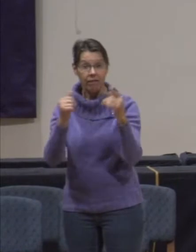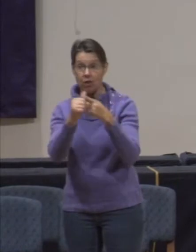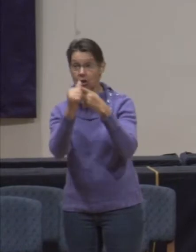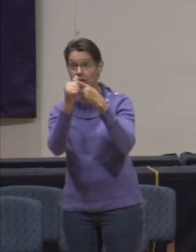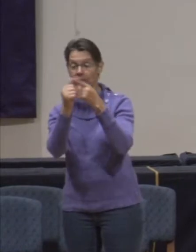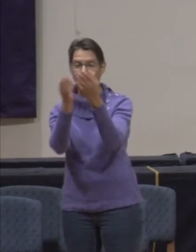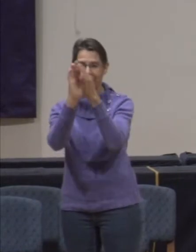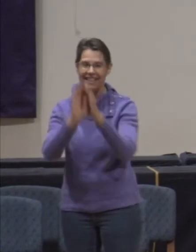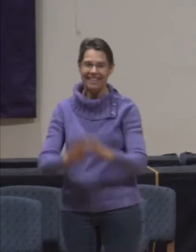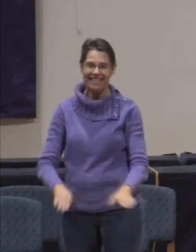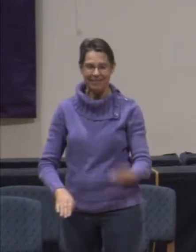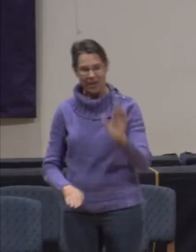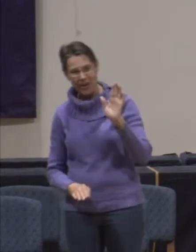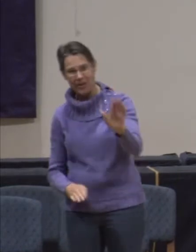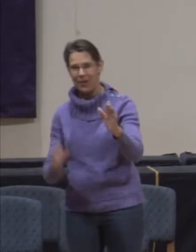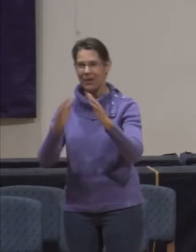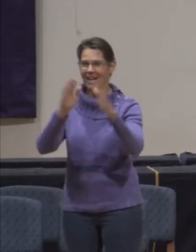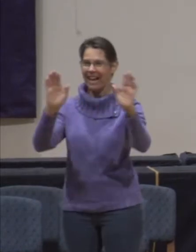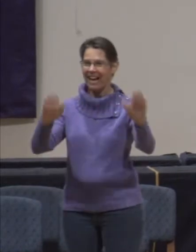How hard is that to do?